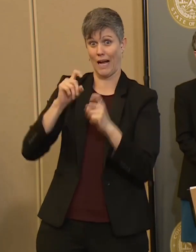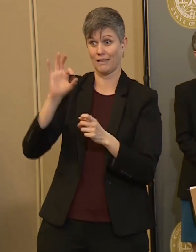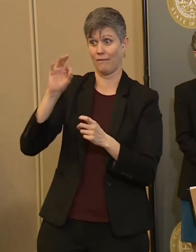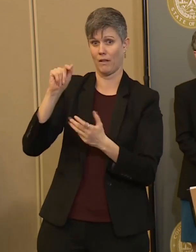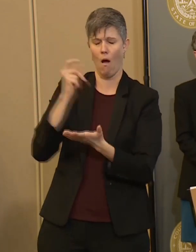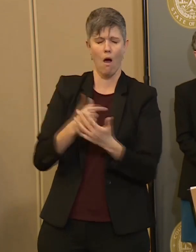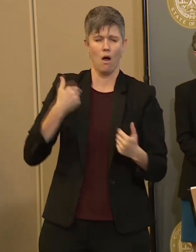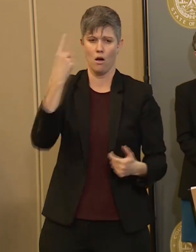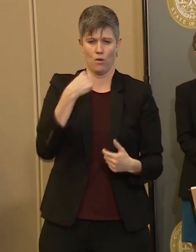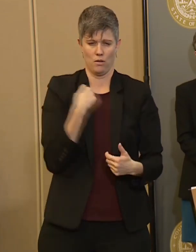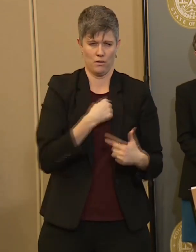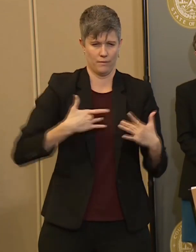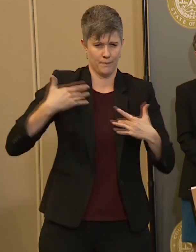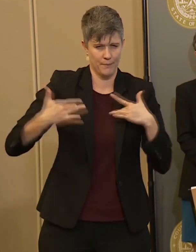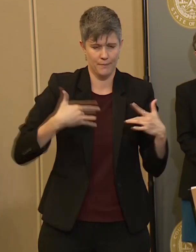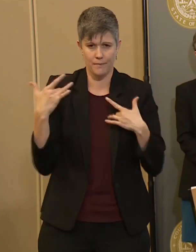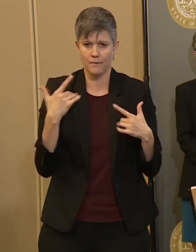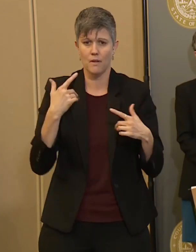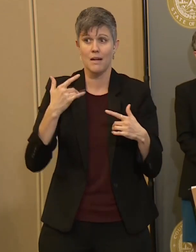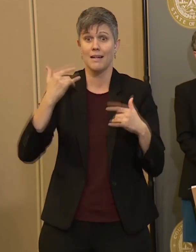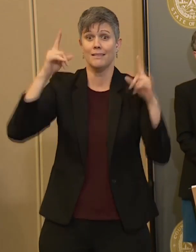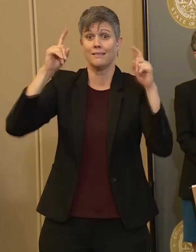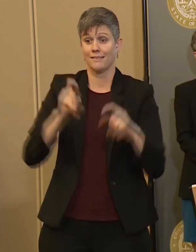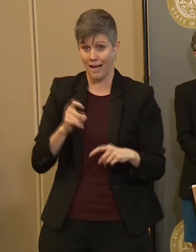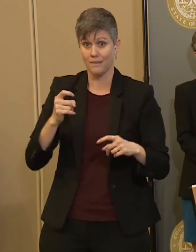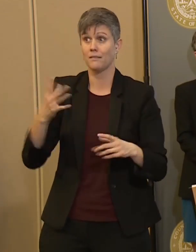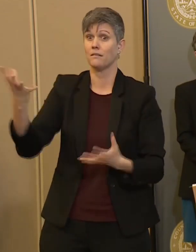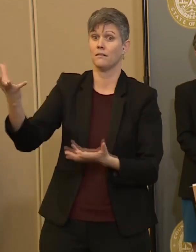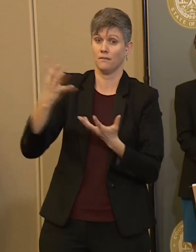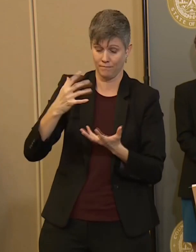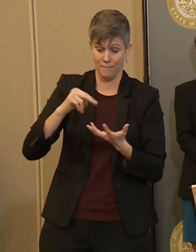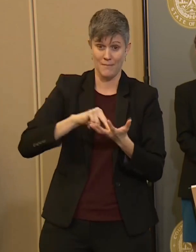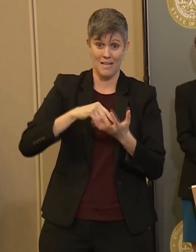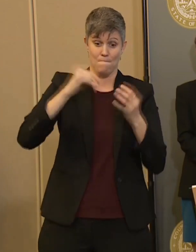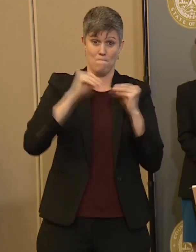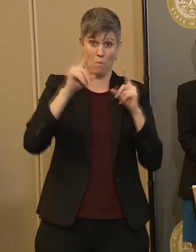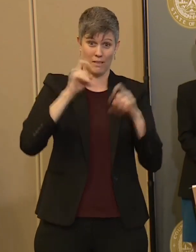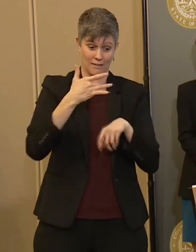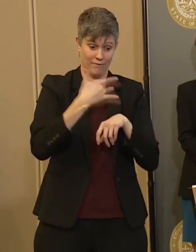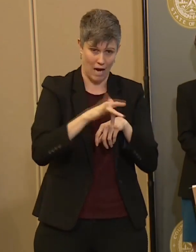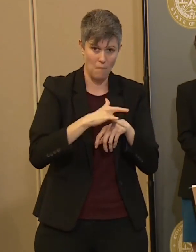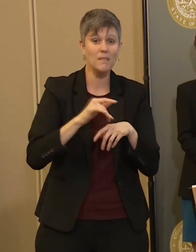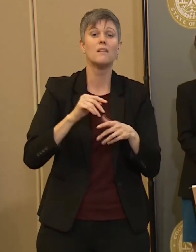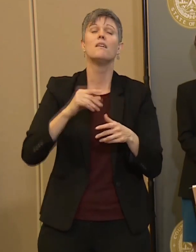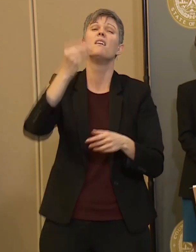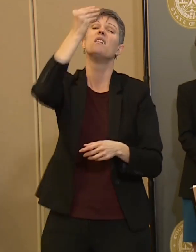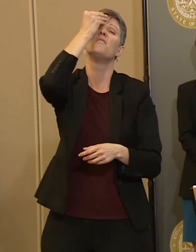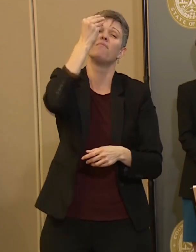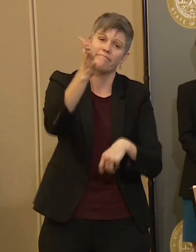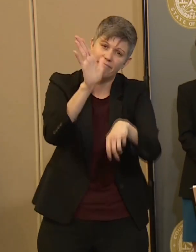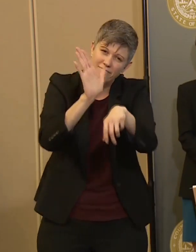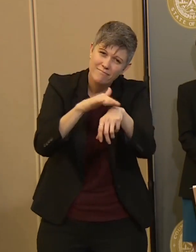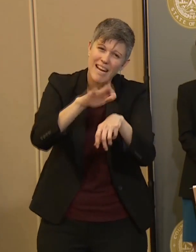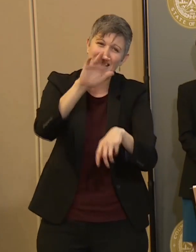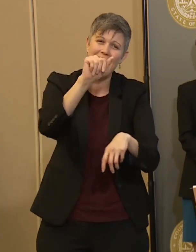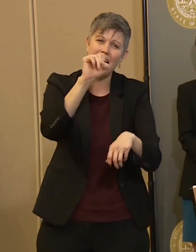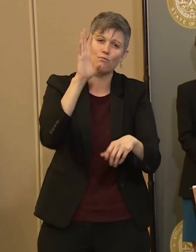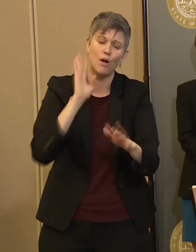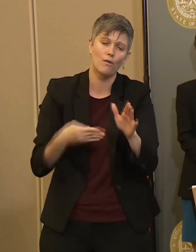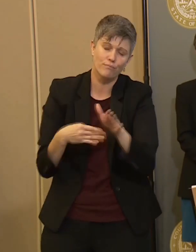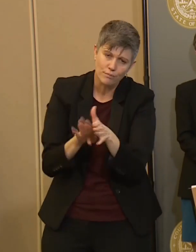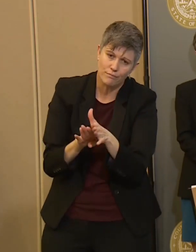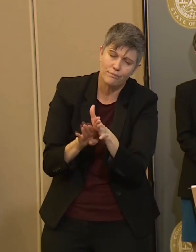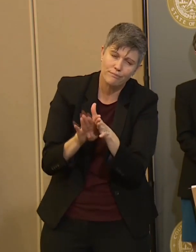testing capability increases, our cases will go up. Another good reason for us to have this order in place